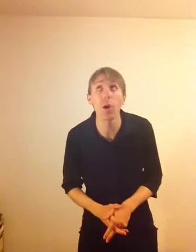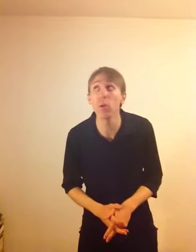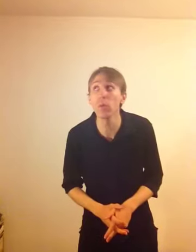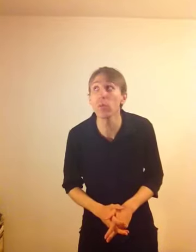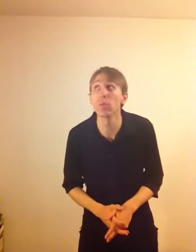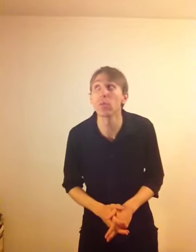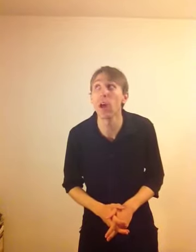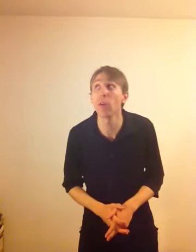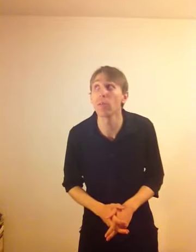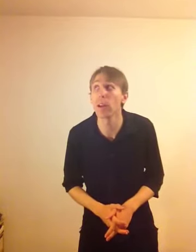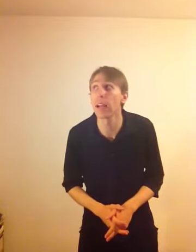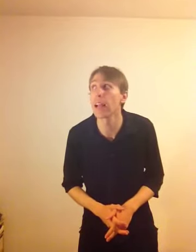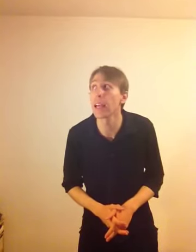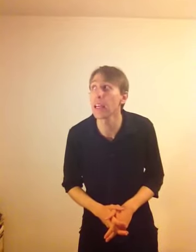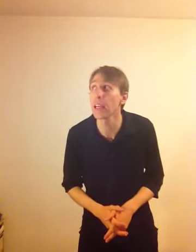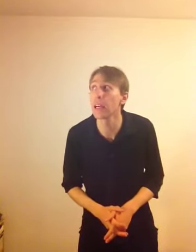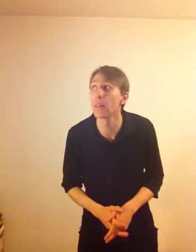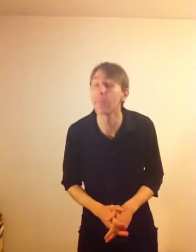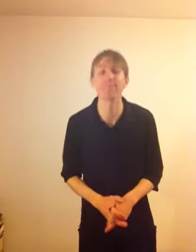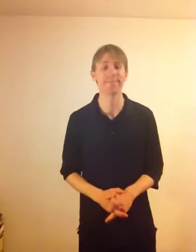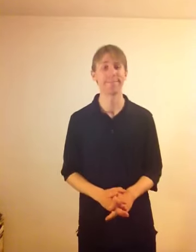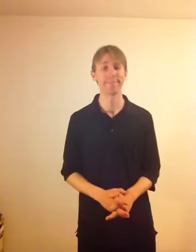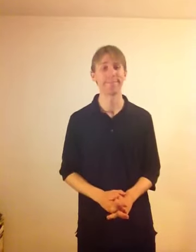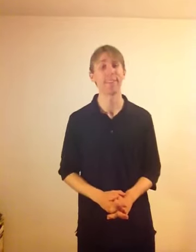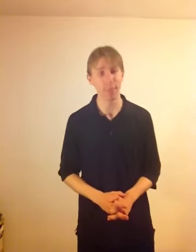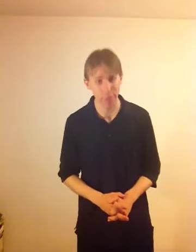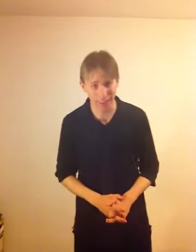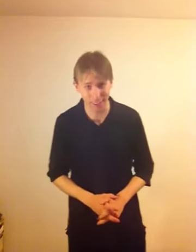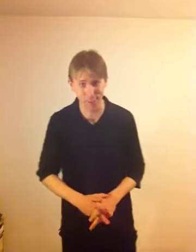no, not really. Thank you.